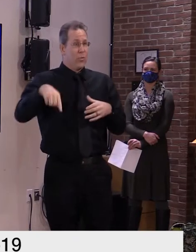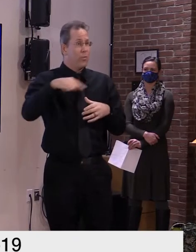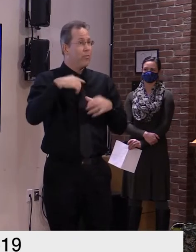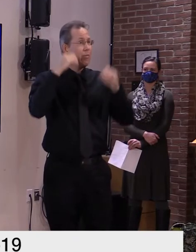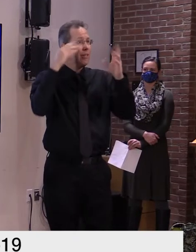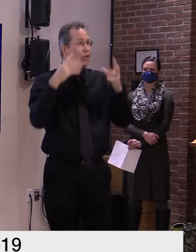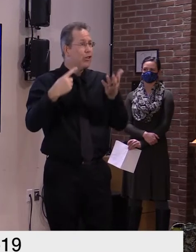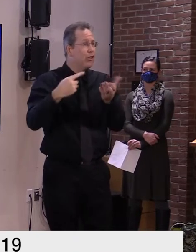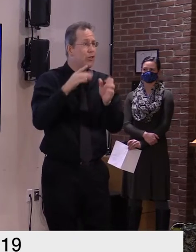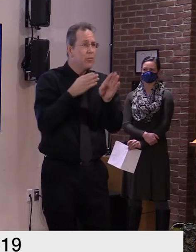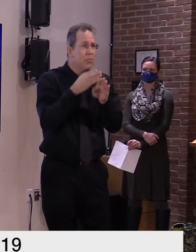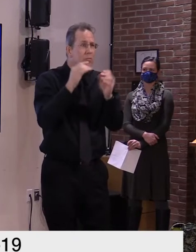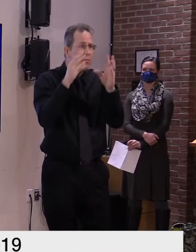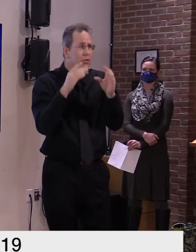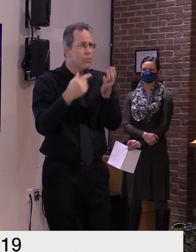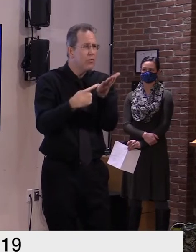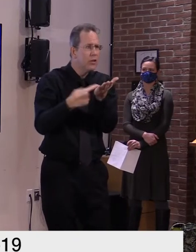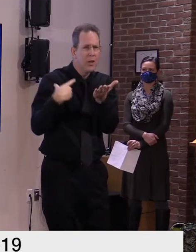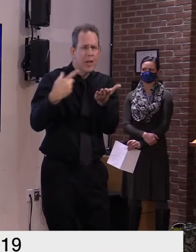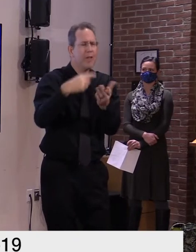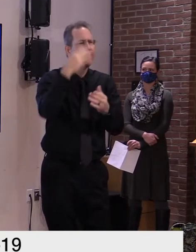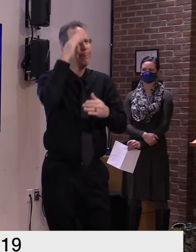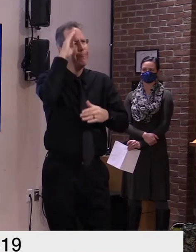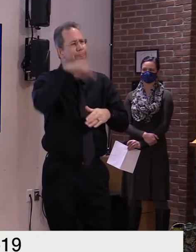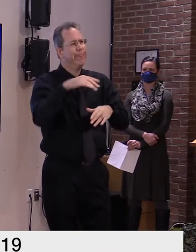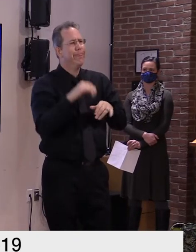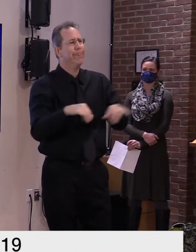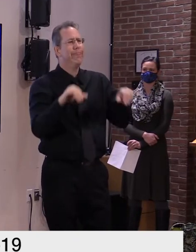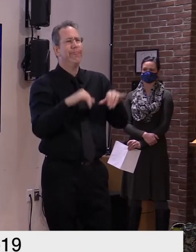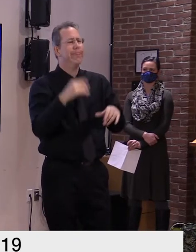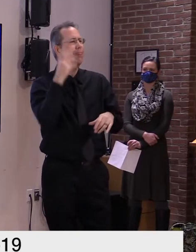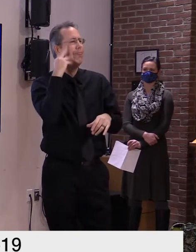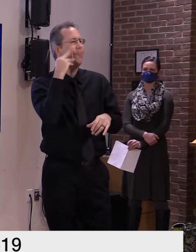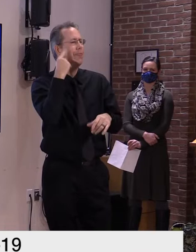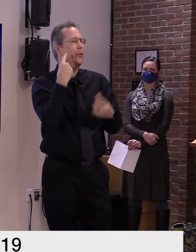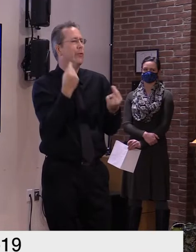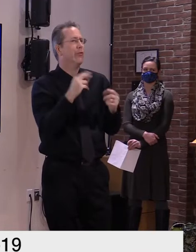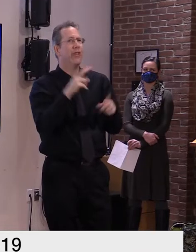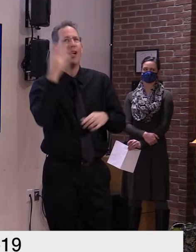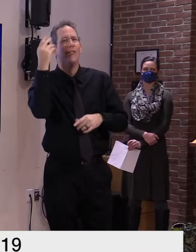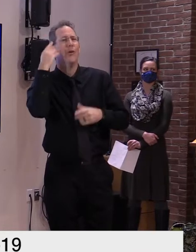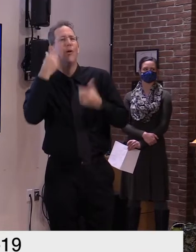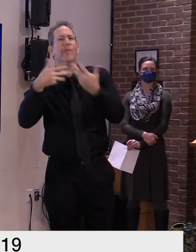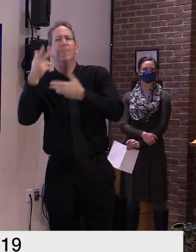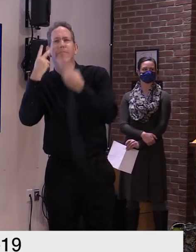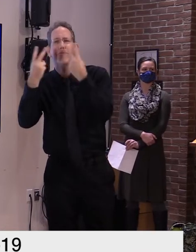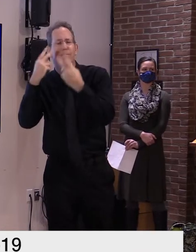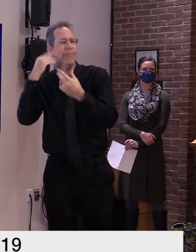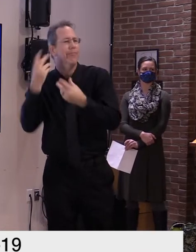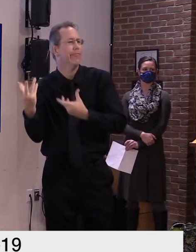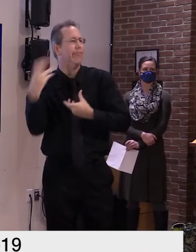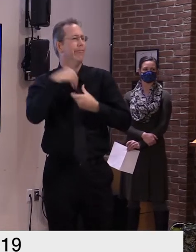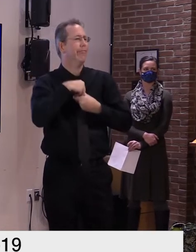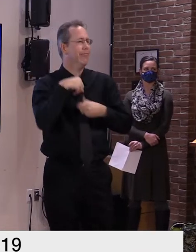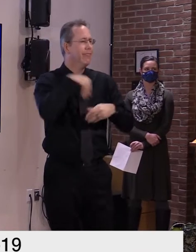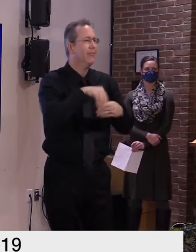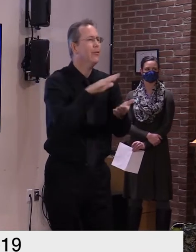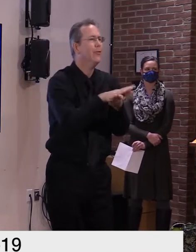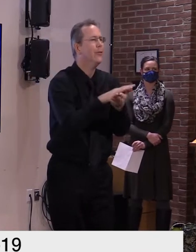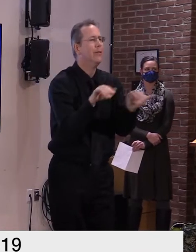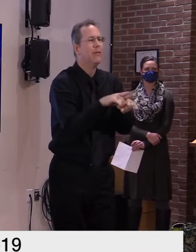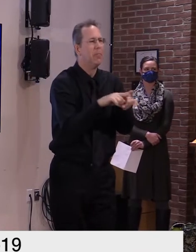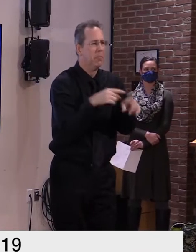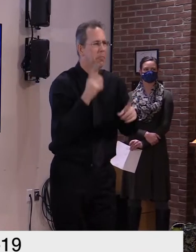thinking outside the box i'm pleased to report that our cte system is doing quite well in its handling of and response to covet